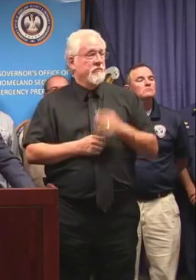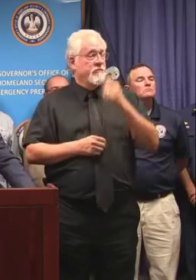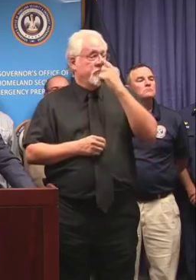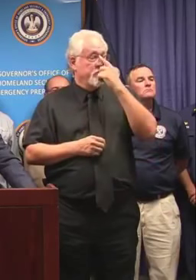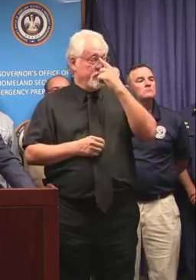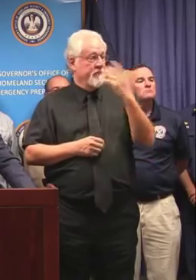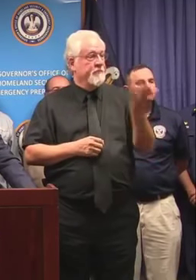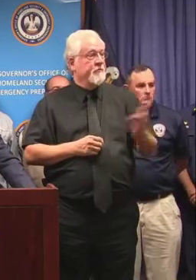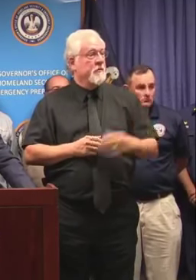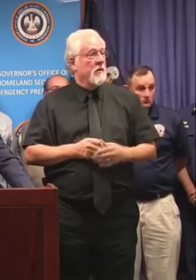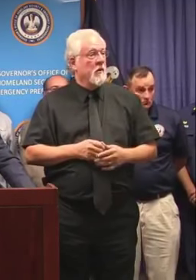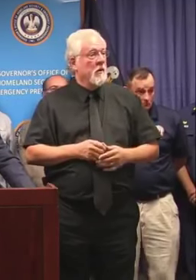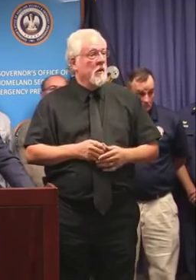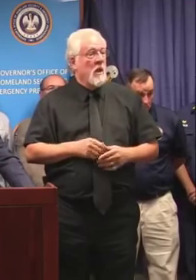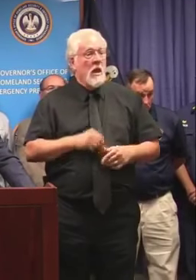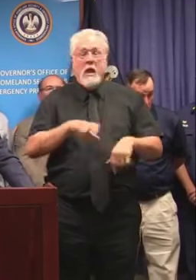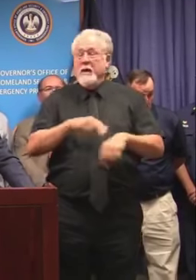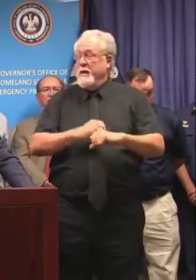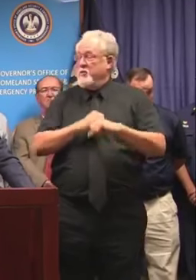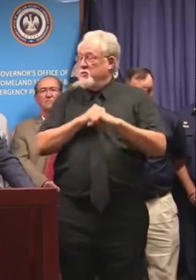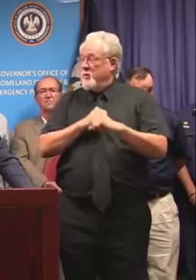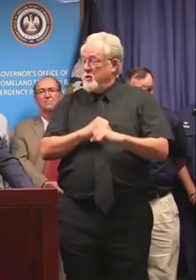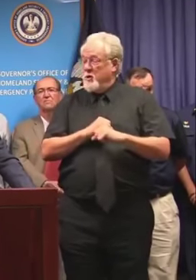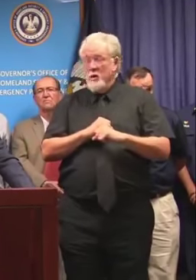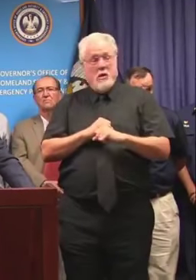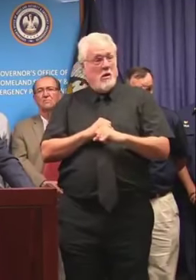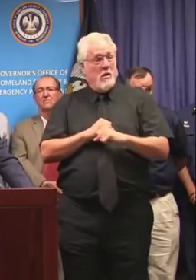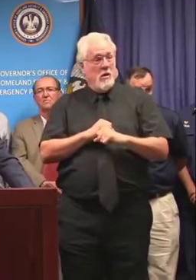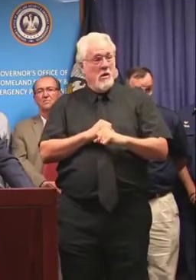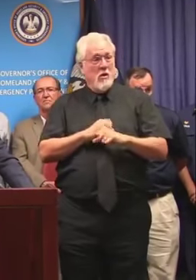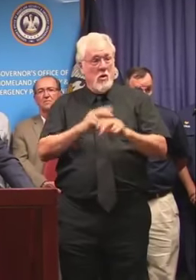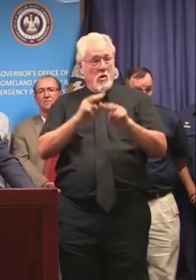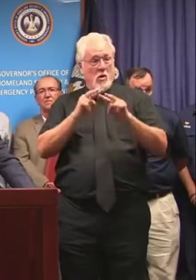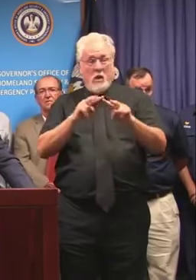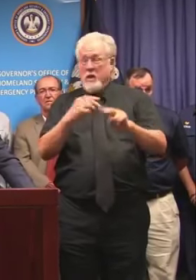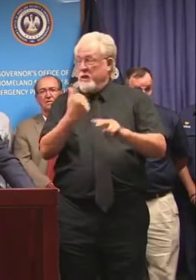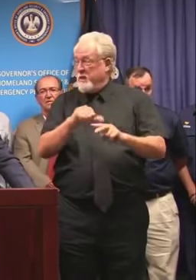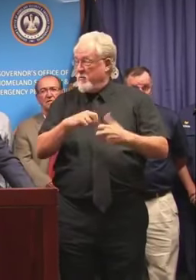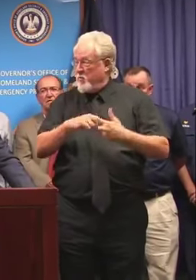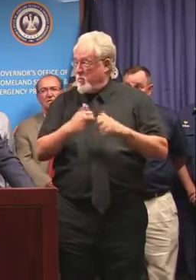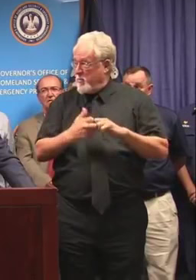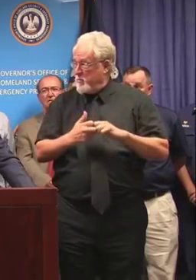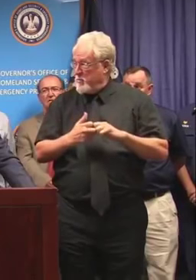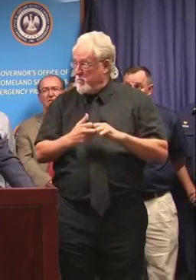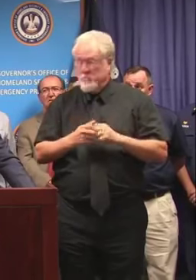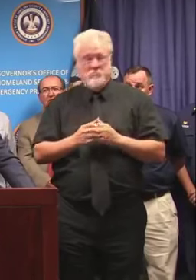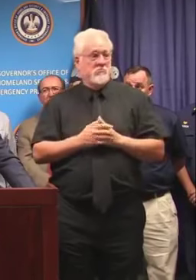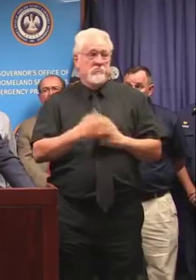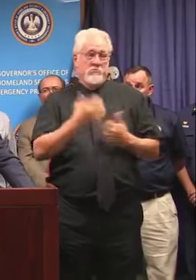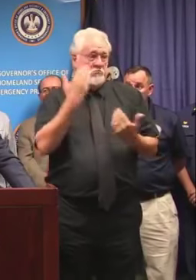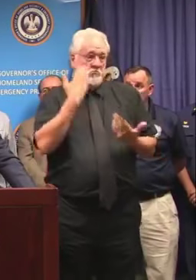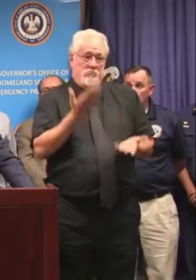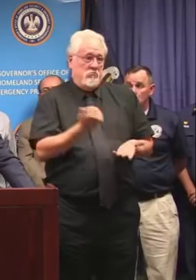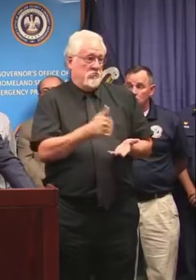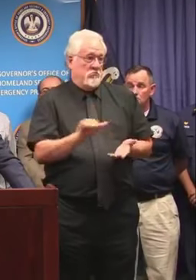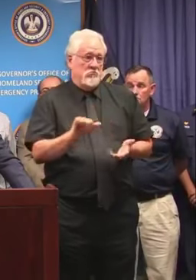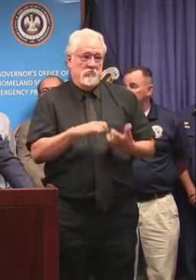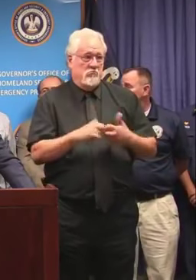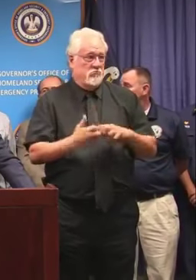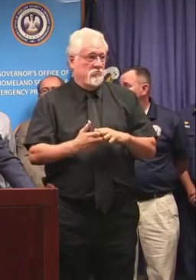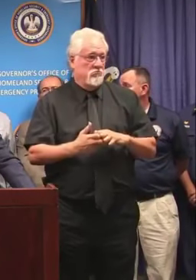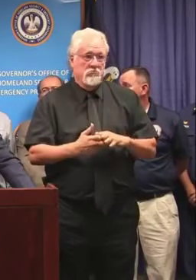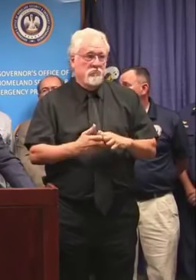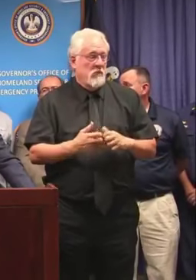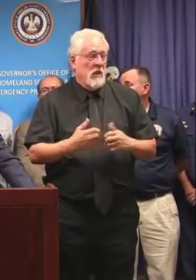Yes, ma'am. Has the National Guard, since they've been watching today, seen any problems? I am unaware of any problems.